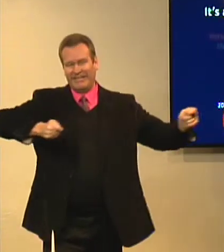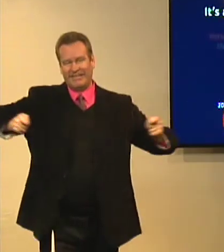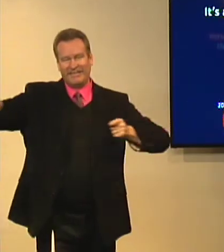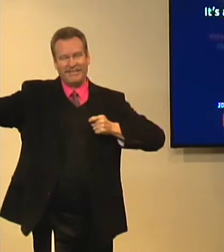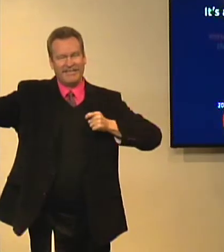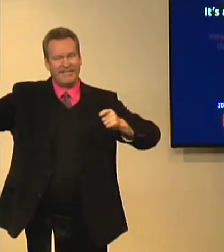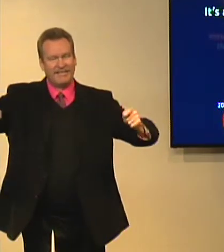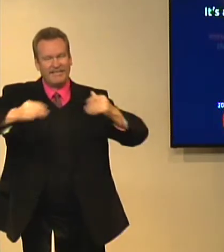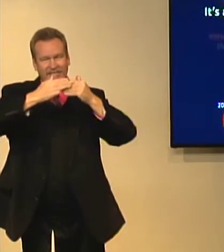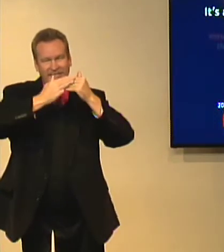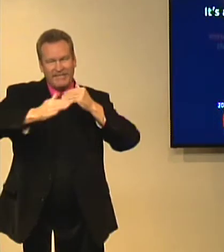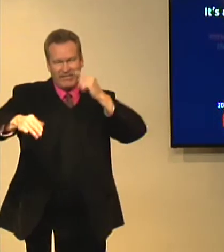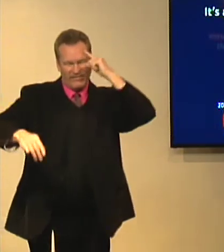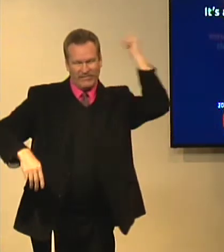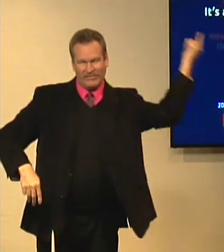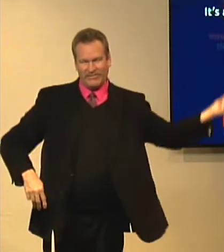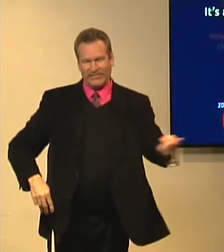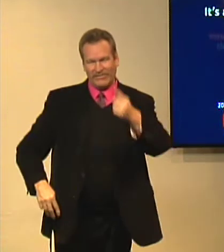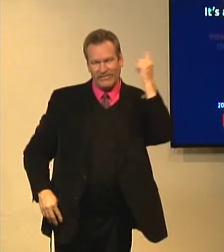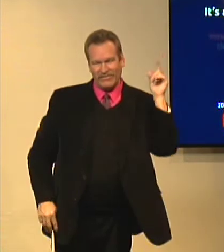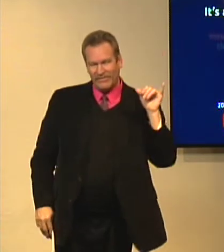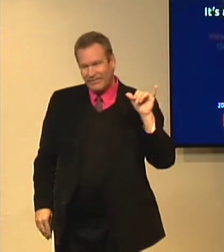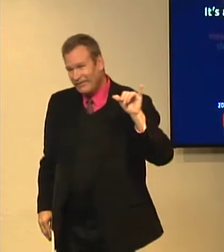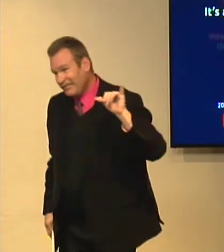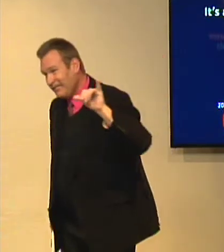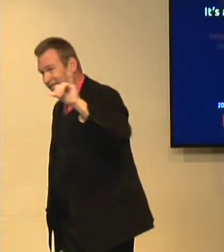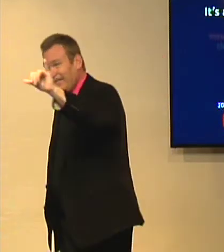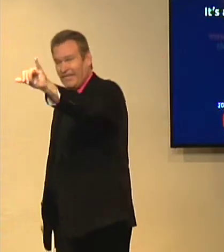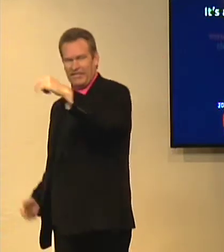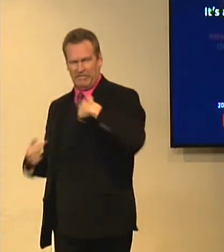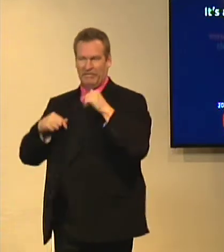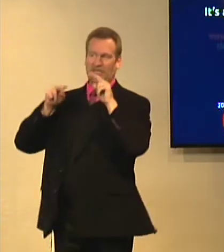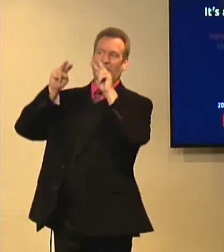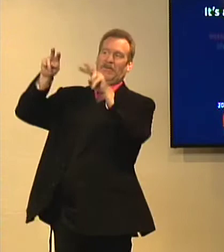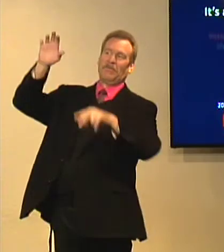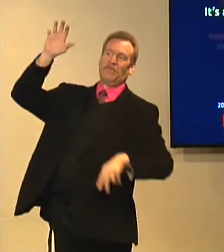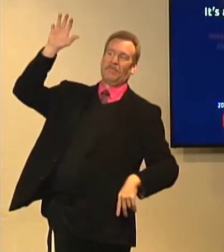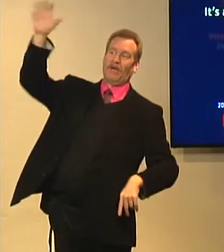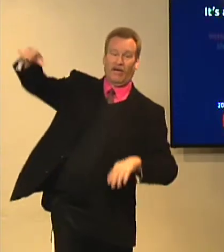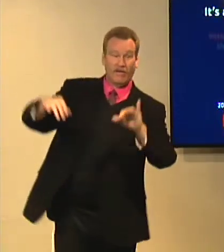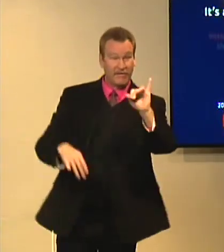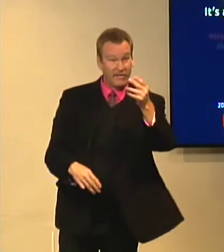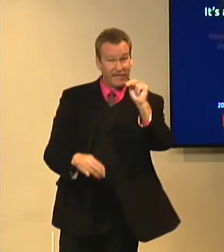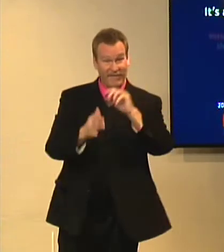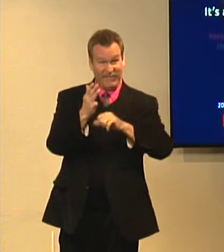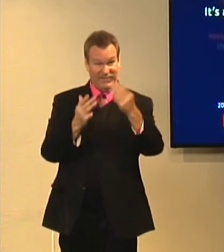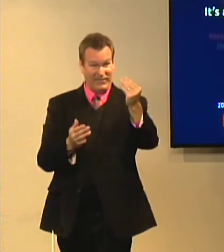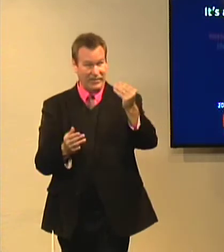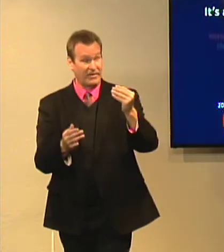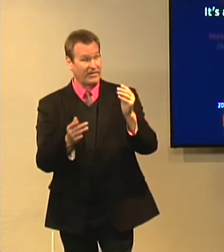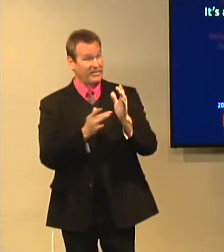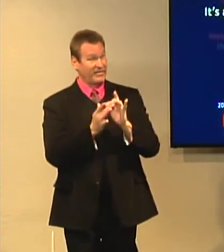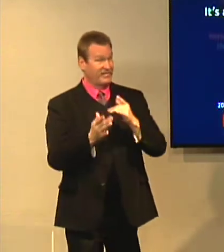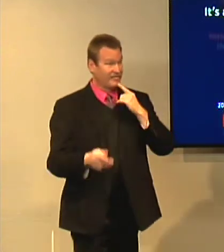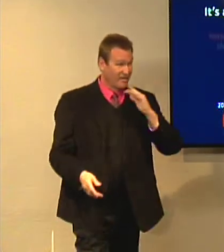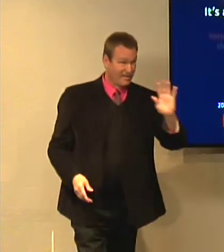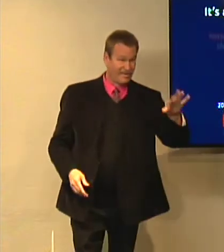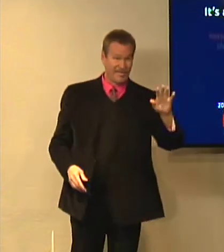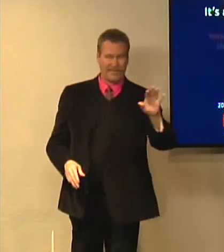from this time and forever more. and so we're looking forward to that and another verse talks